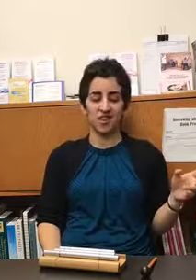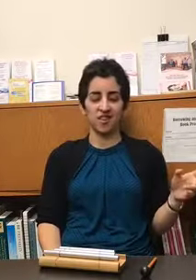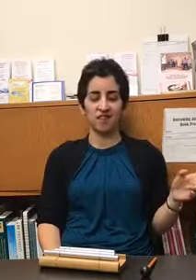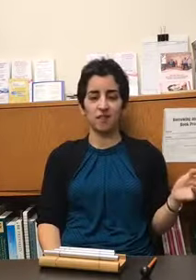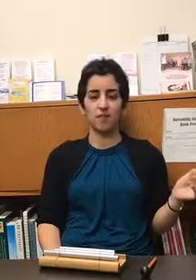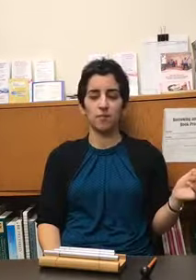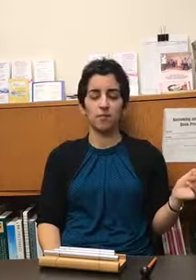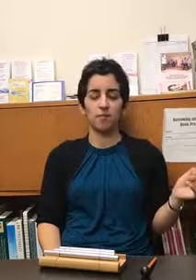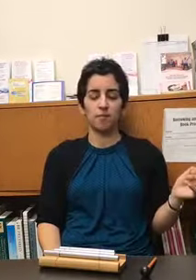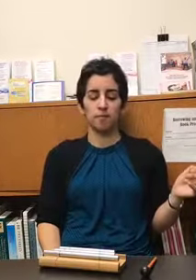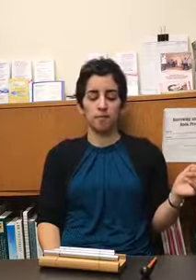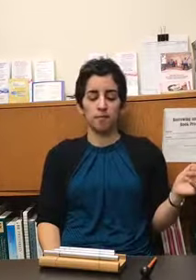this